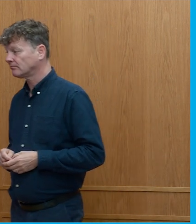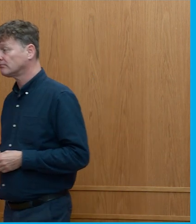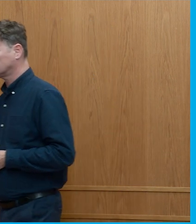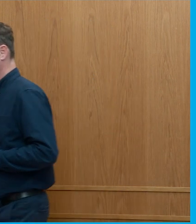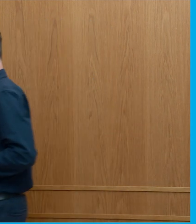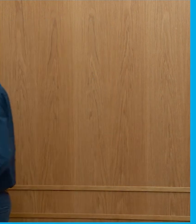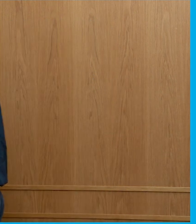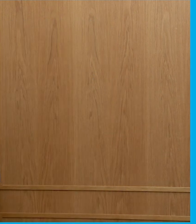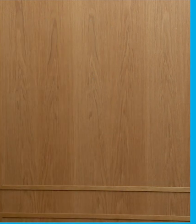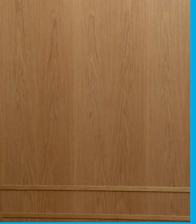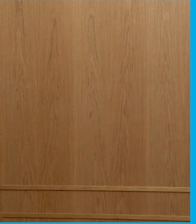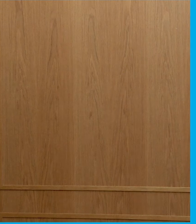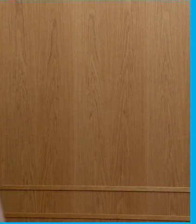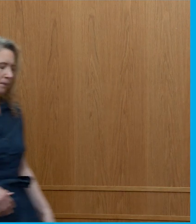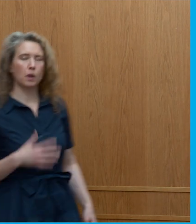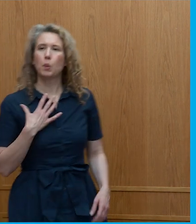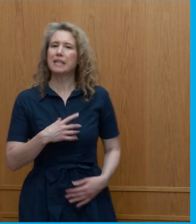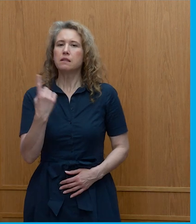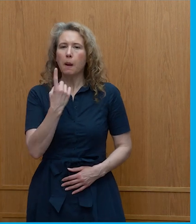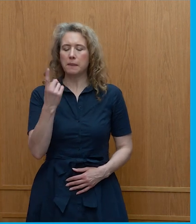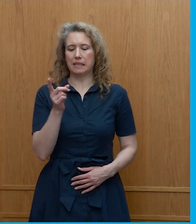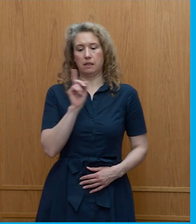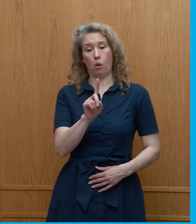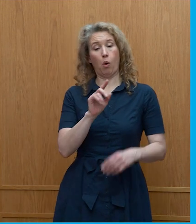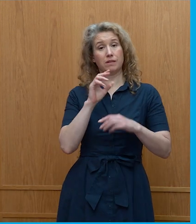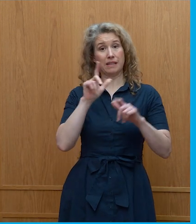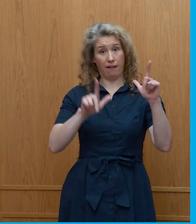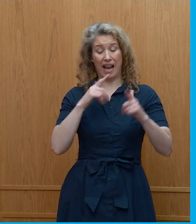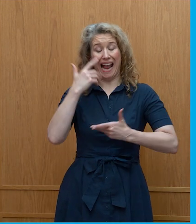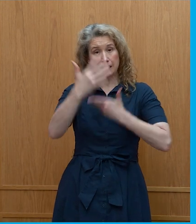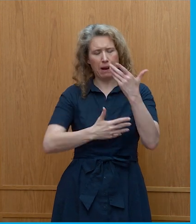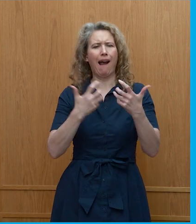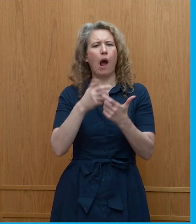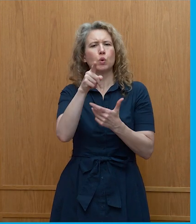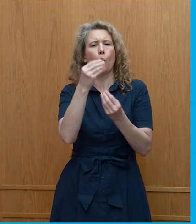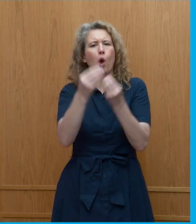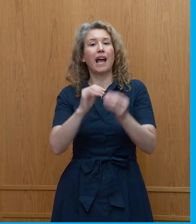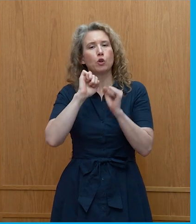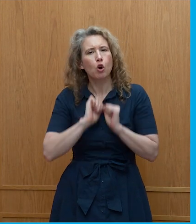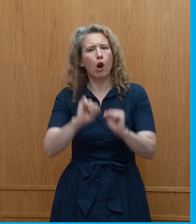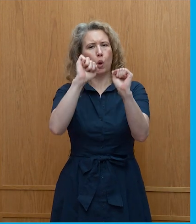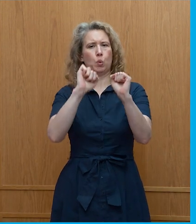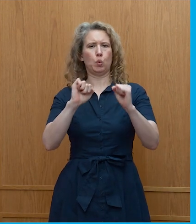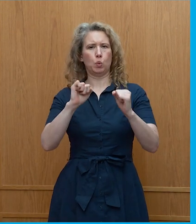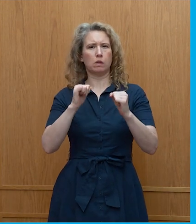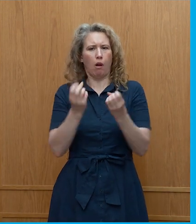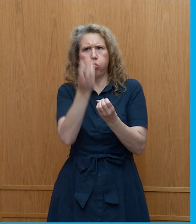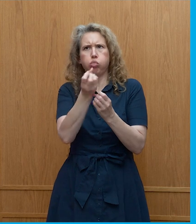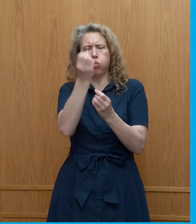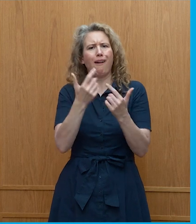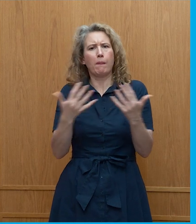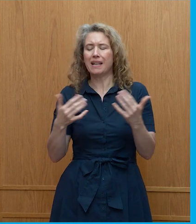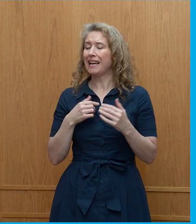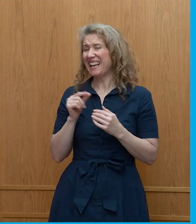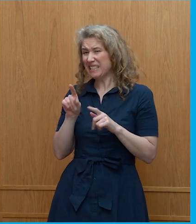television and say this is how you calculate your own greenhouse effect and it's only slightly more complicated than doing a VAT